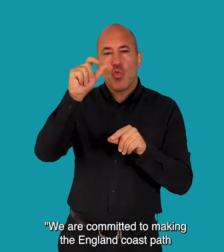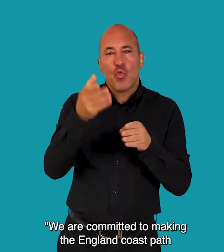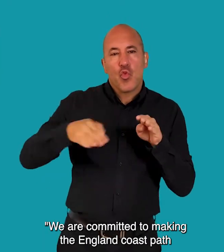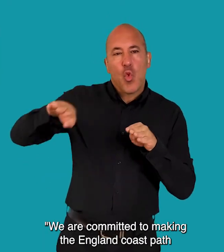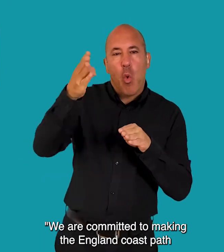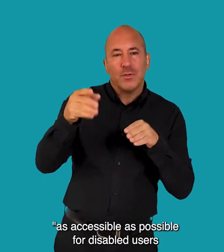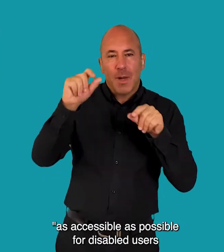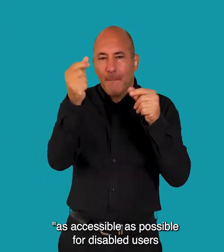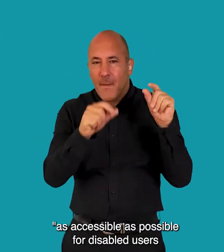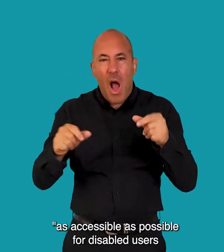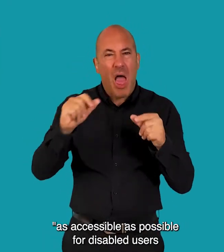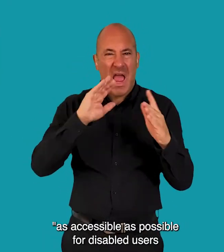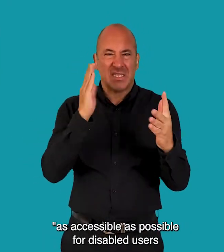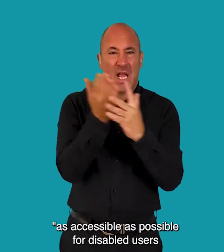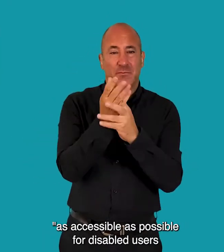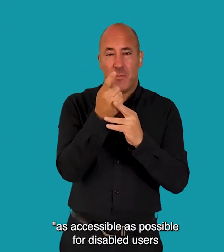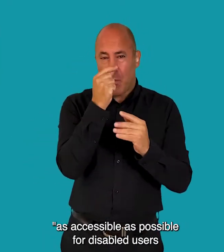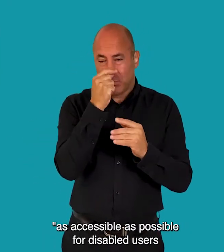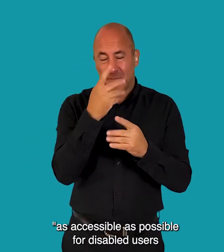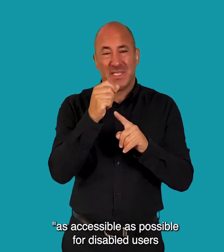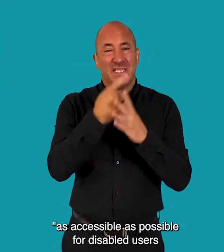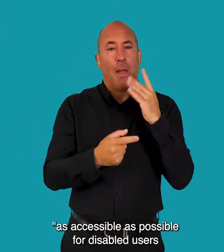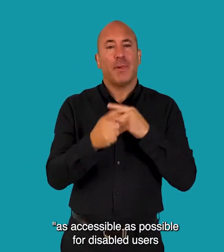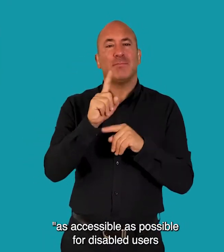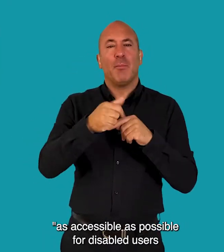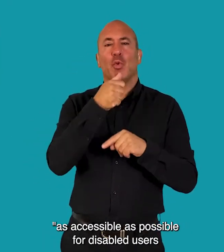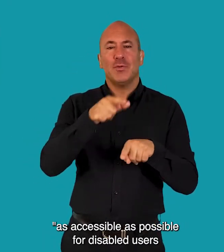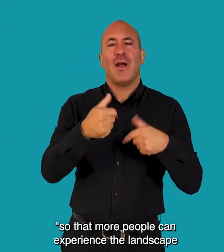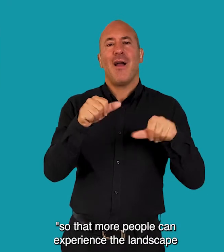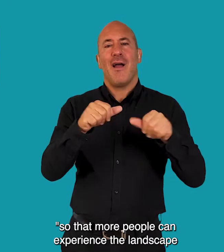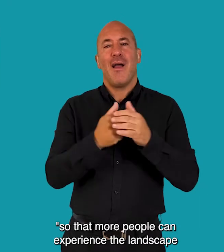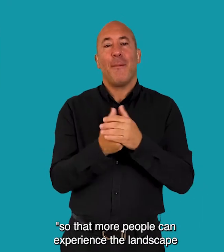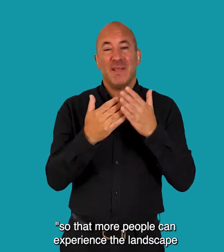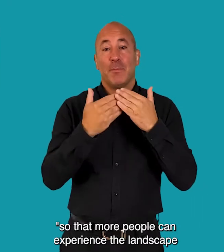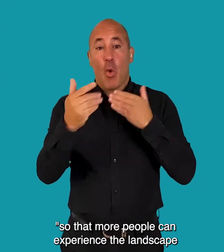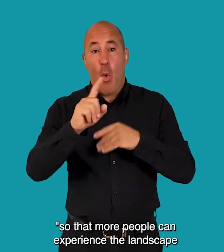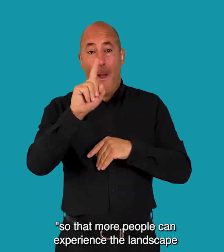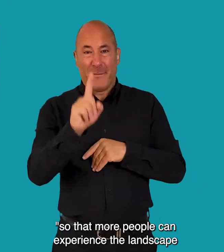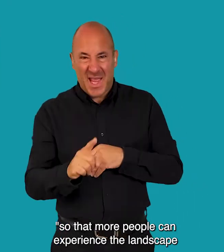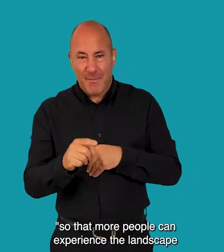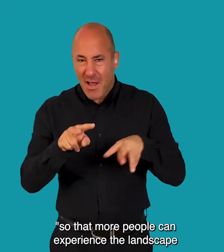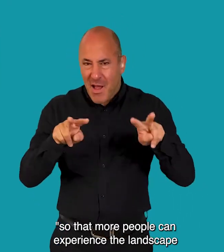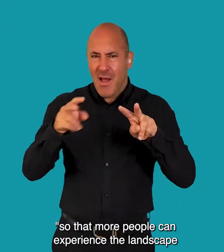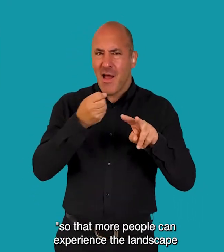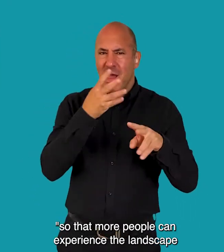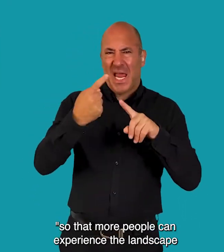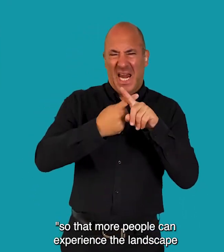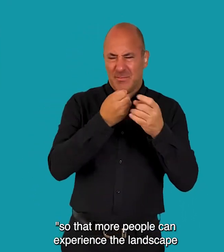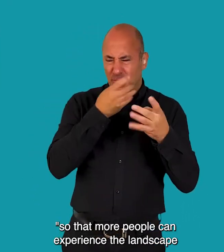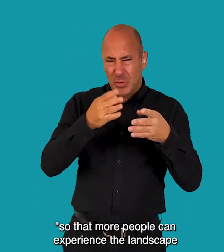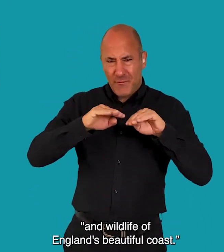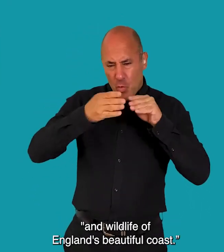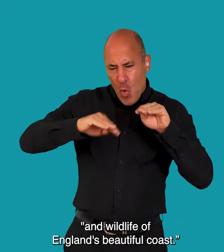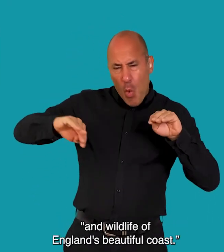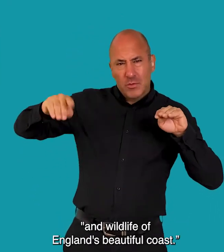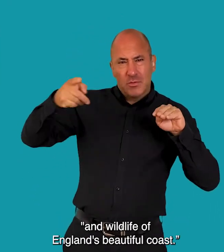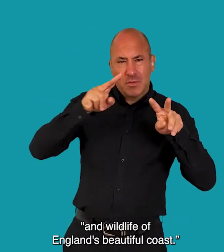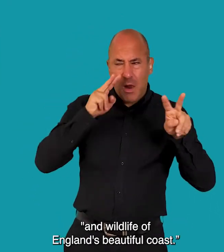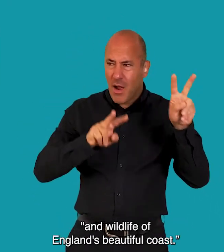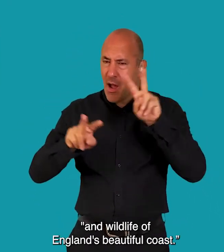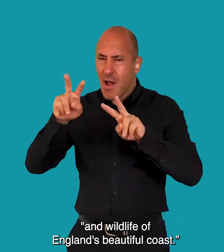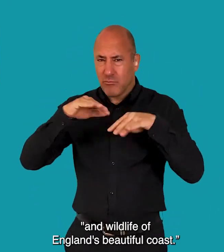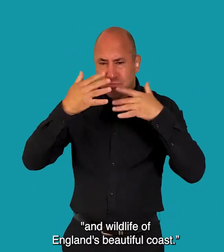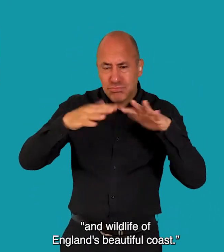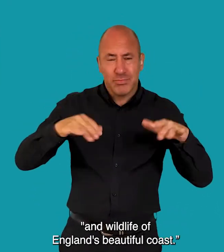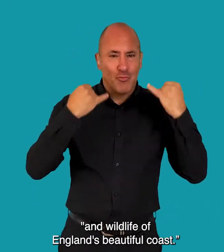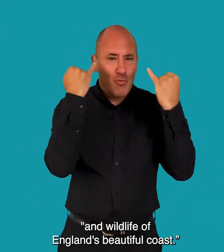England coast path as accessible as possible for disabled users So that more people can experience the landscape and wildlife